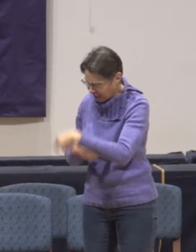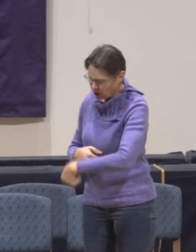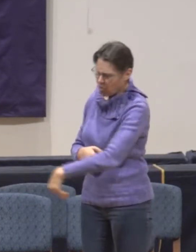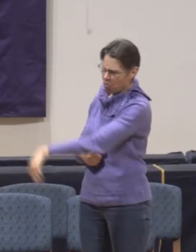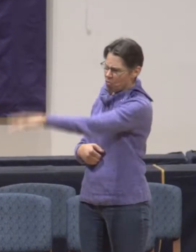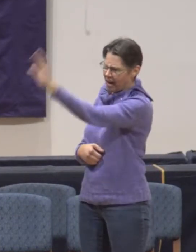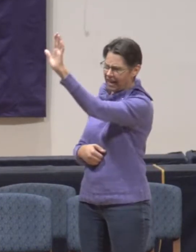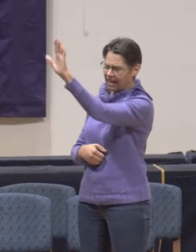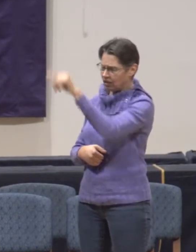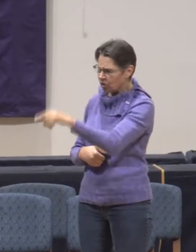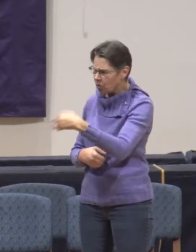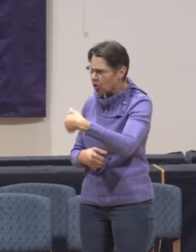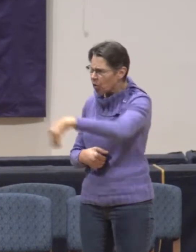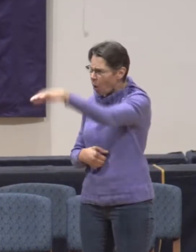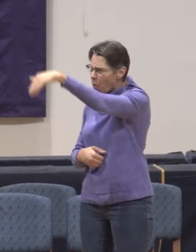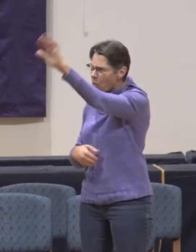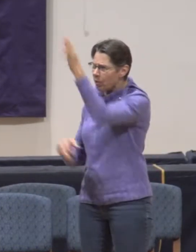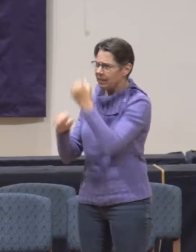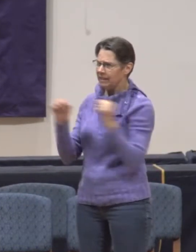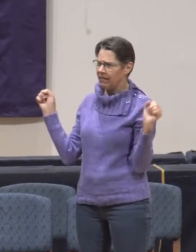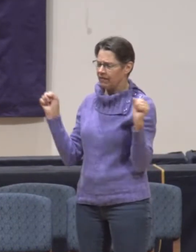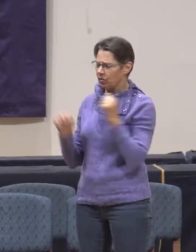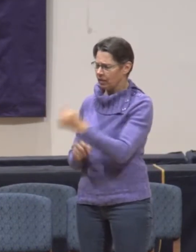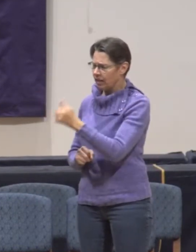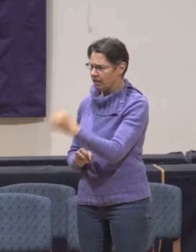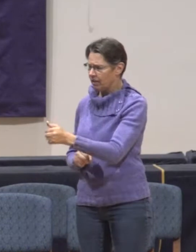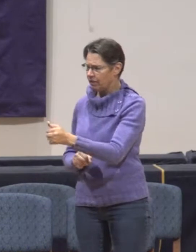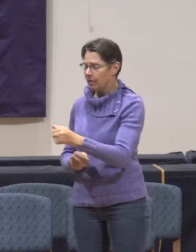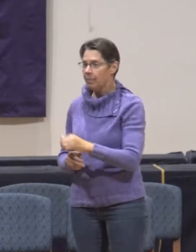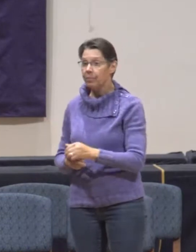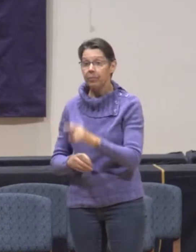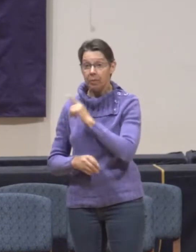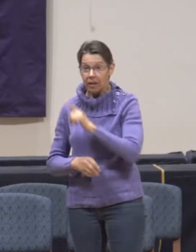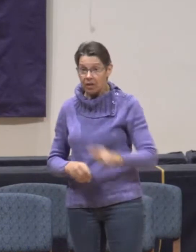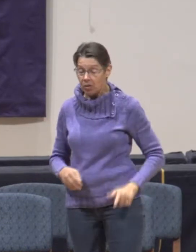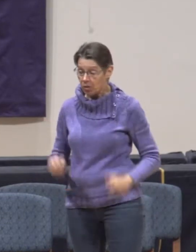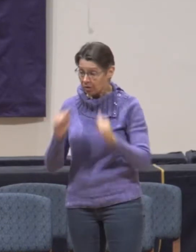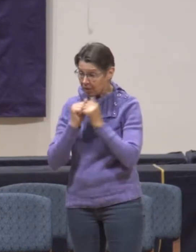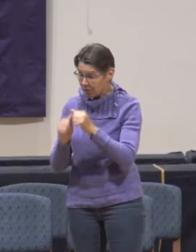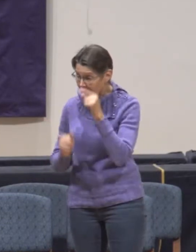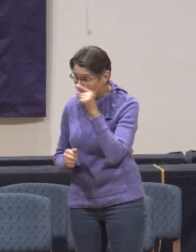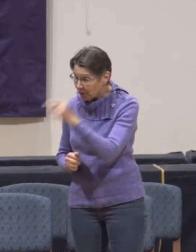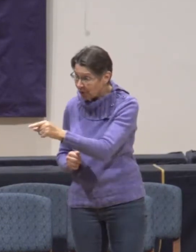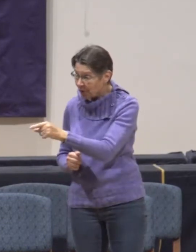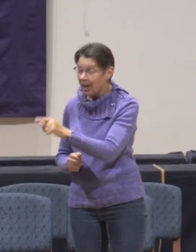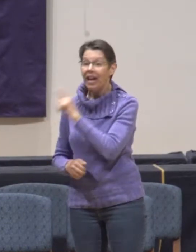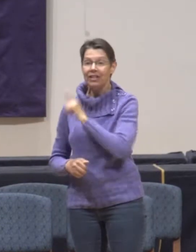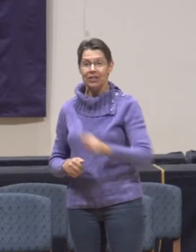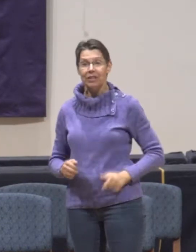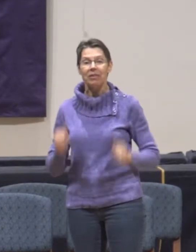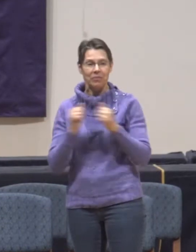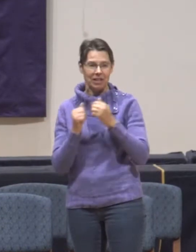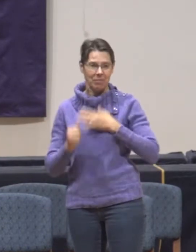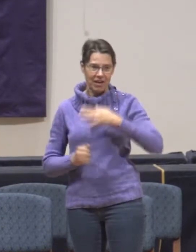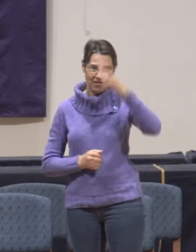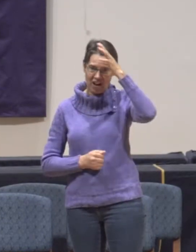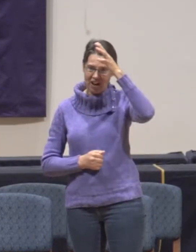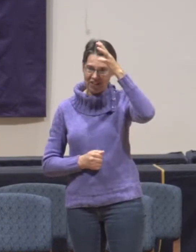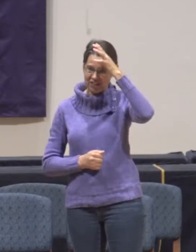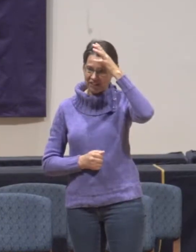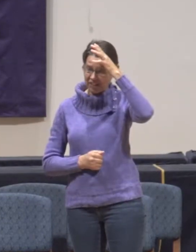away so that you may go in safety. May the Lord be with you as the Lord has been with my father.